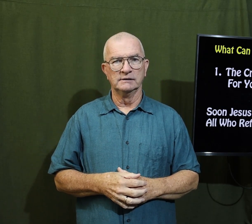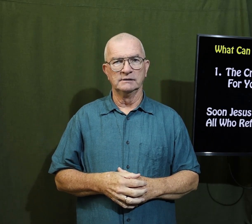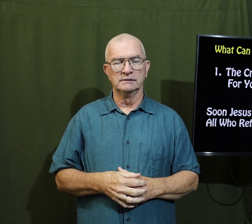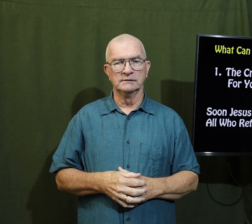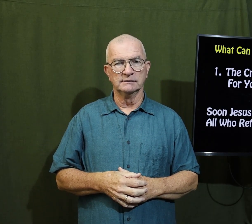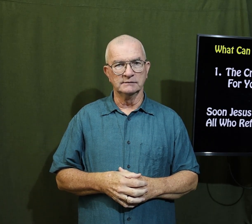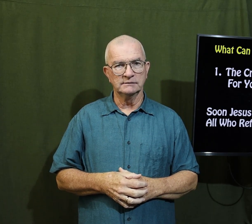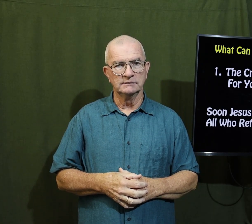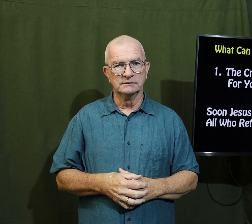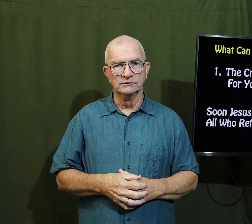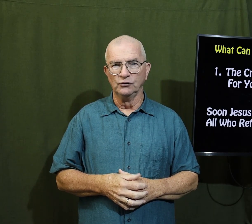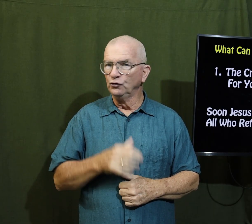your heart